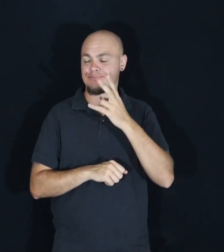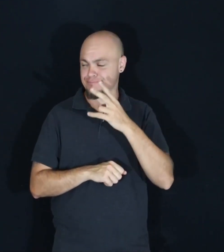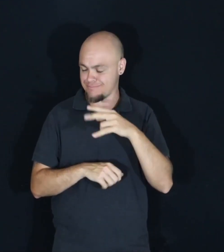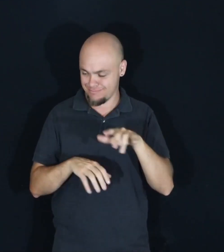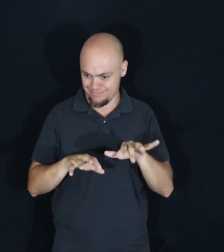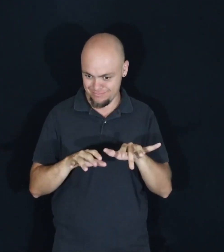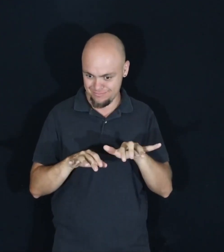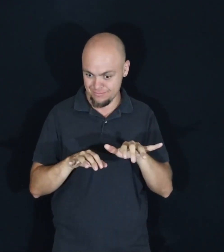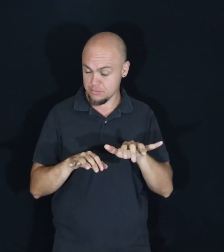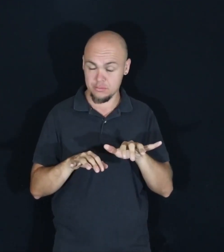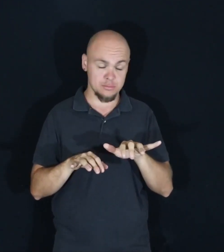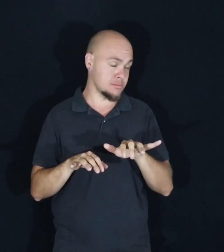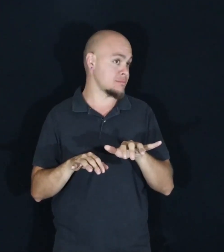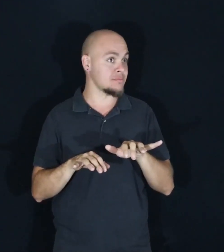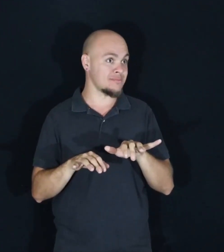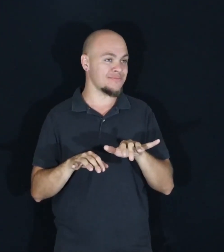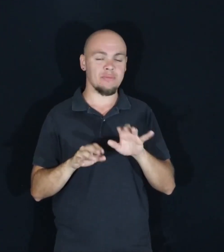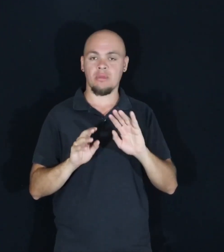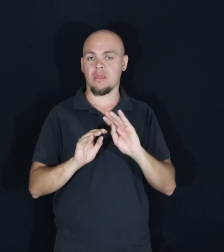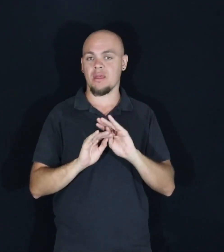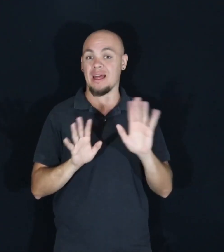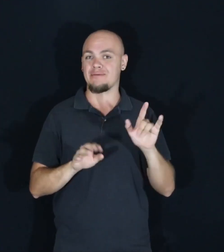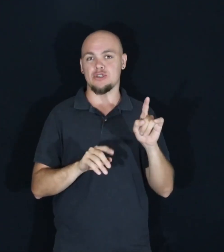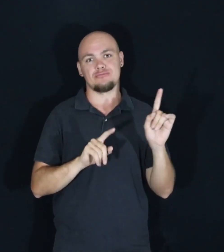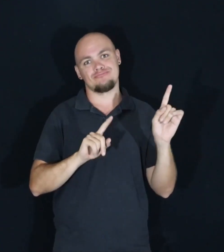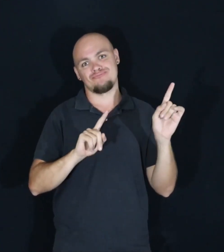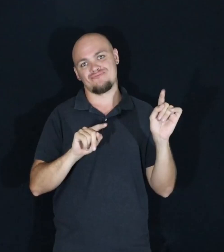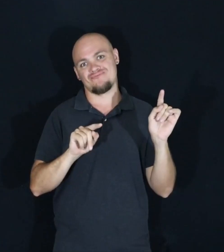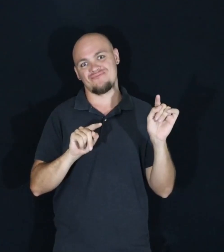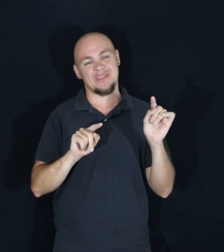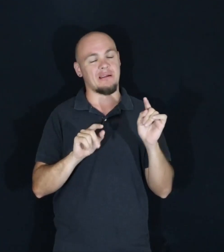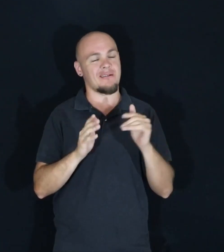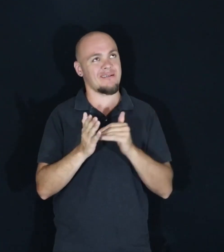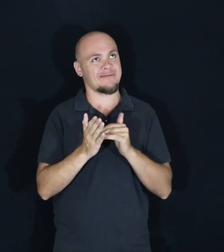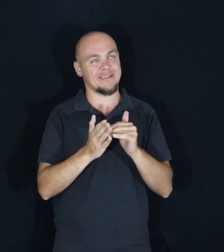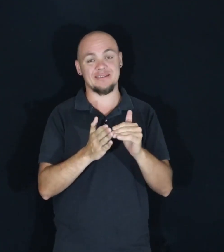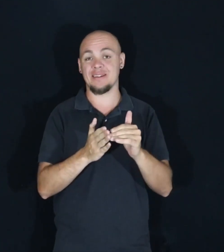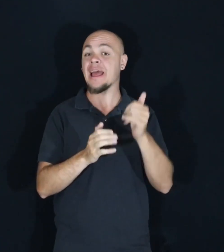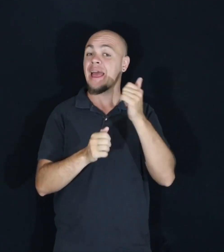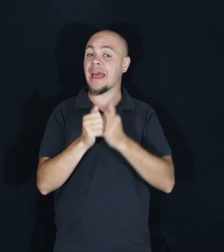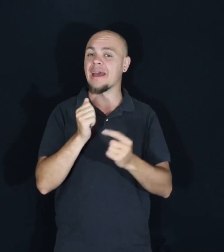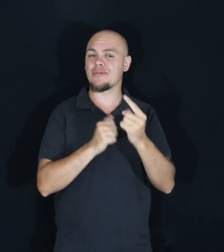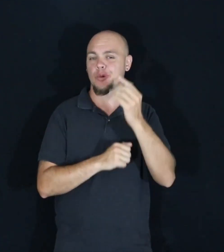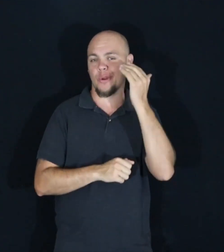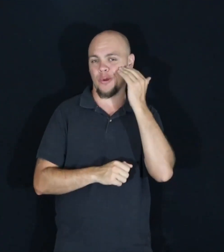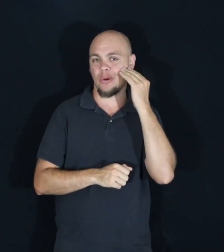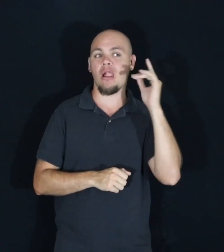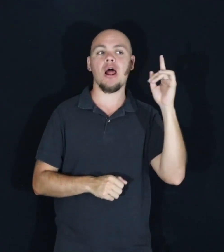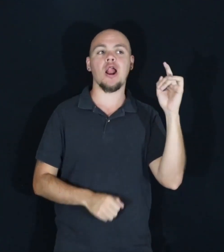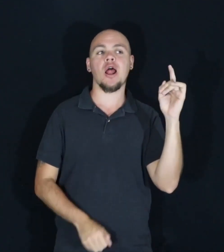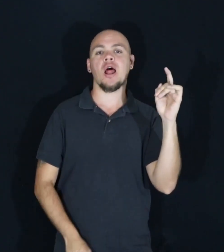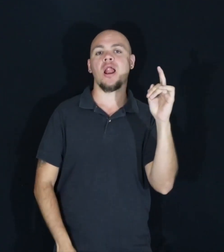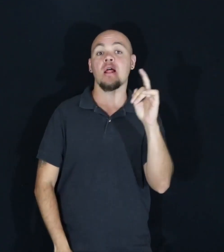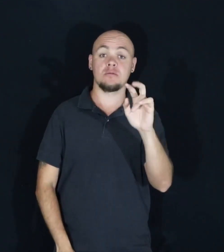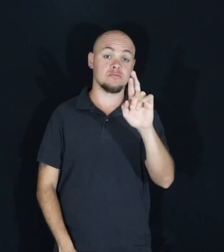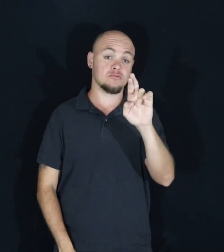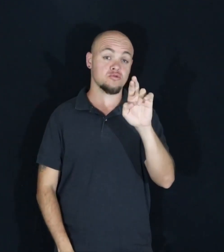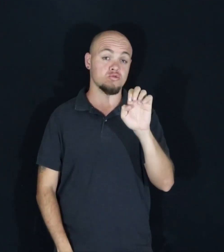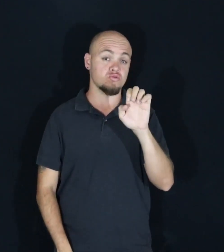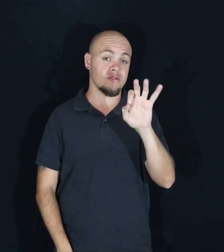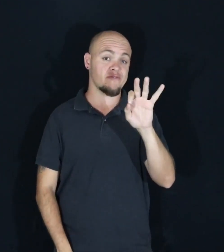my computer. She was obviously a regular. She knew everyone in there. And she made her way over to the refrigerator.